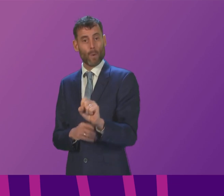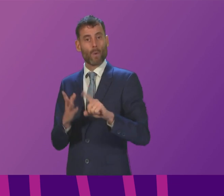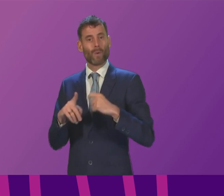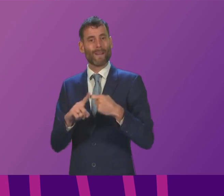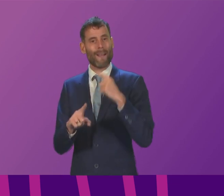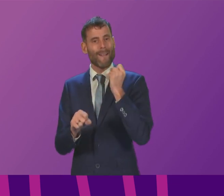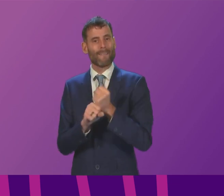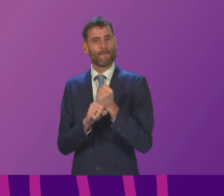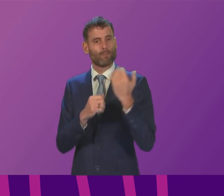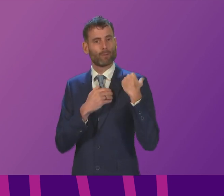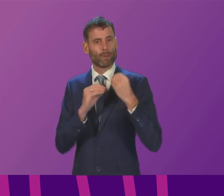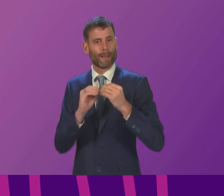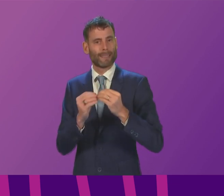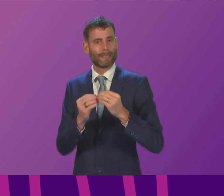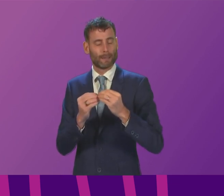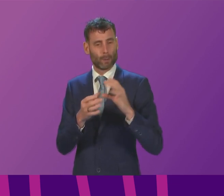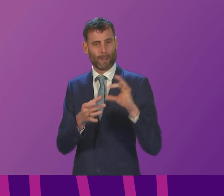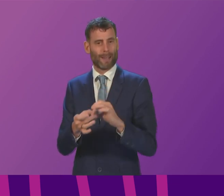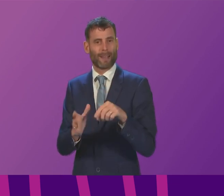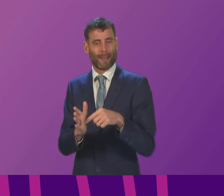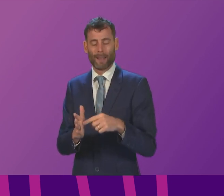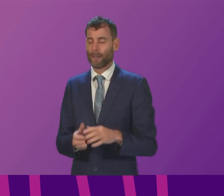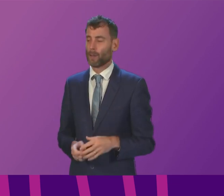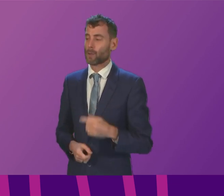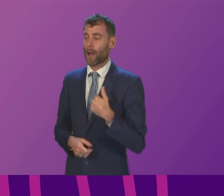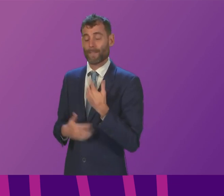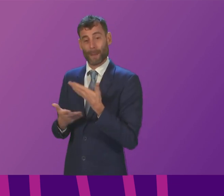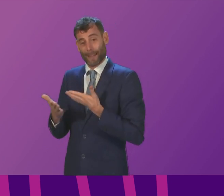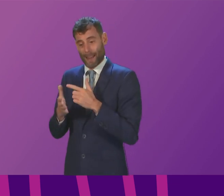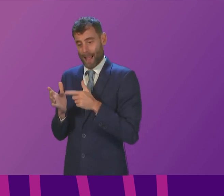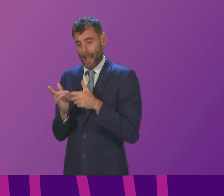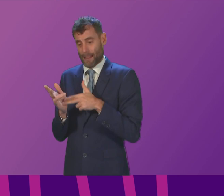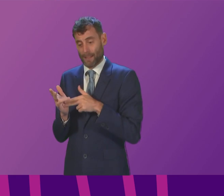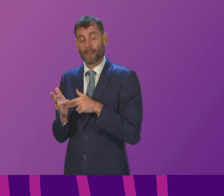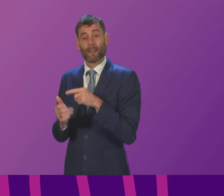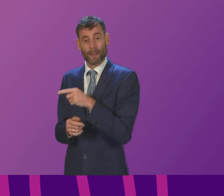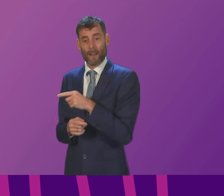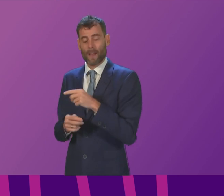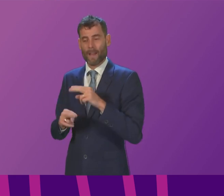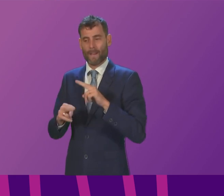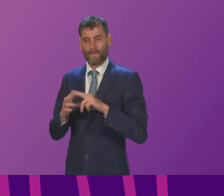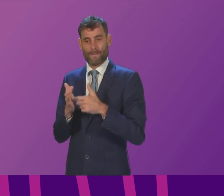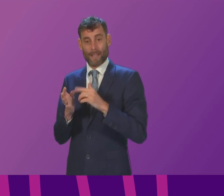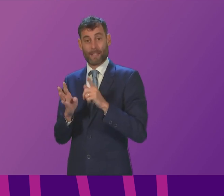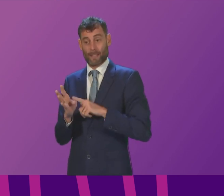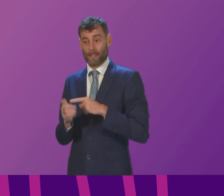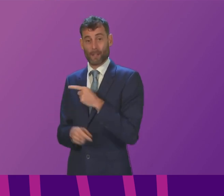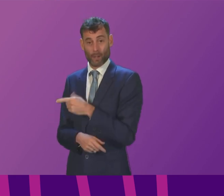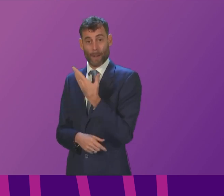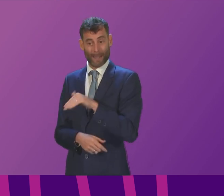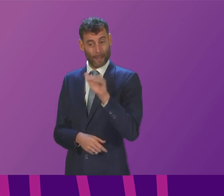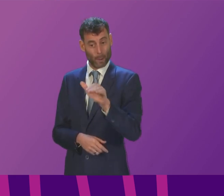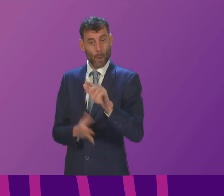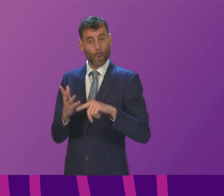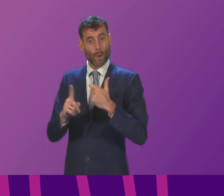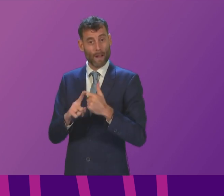there has been a liaison my constituency MP colleague Alison Thewlis I know has raised this in the House of Commons to try to get more collaboration between